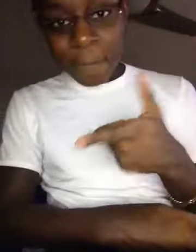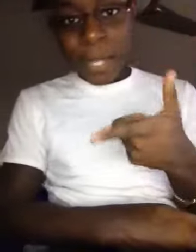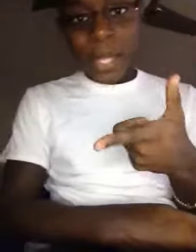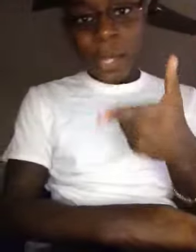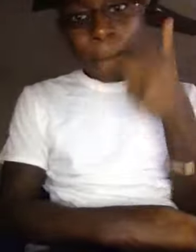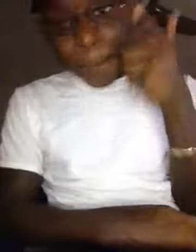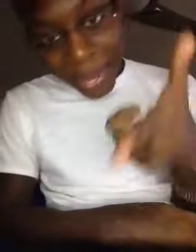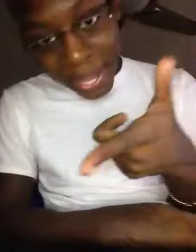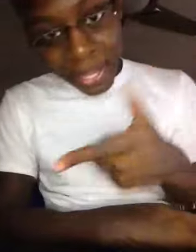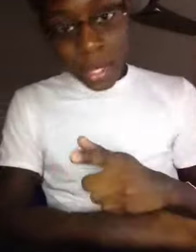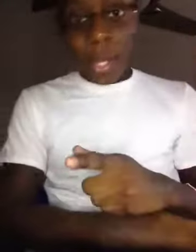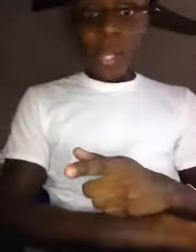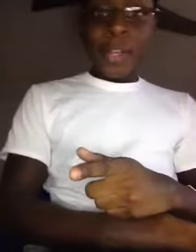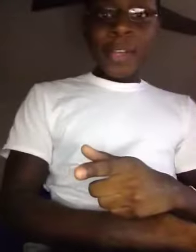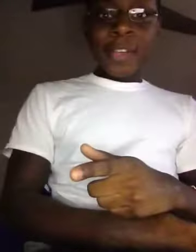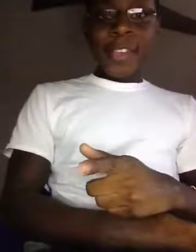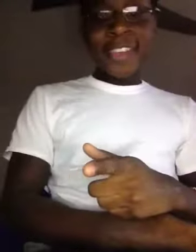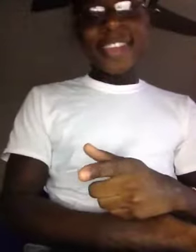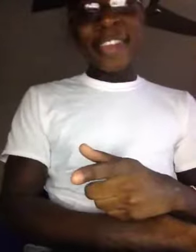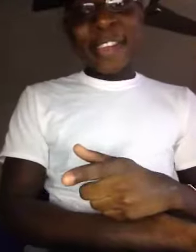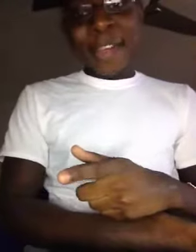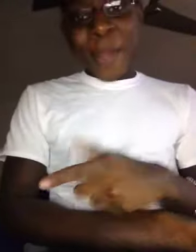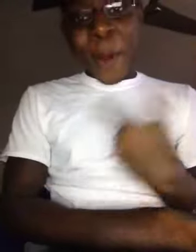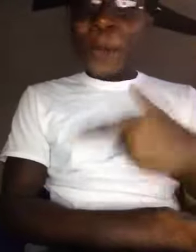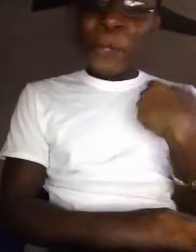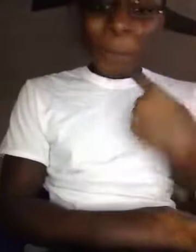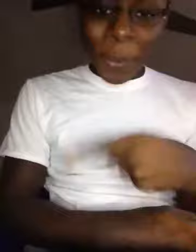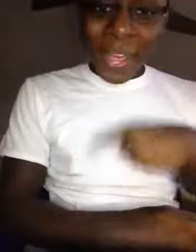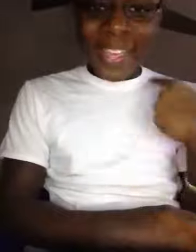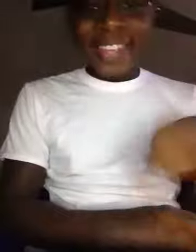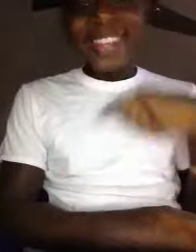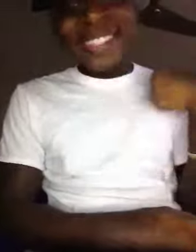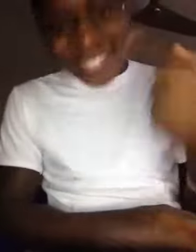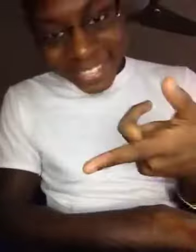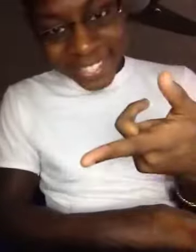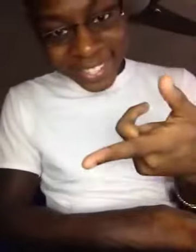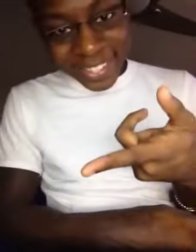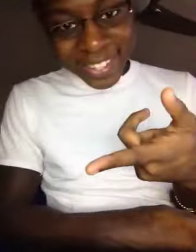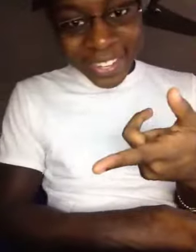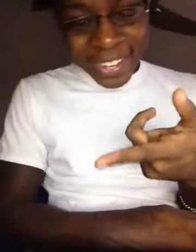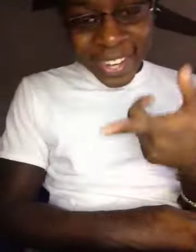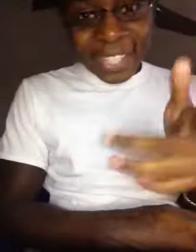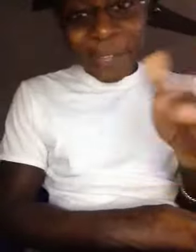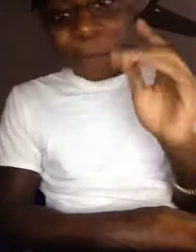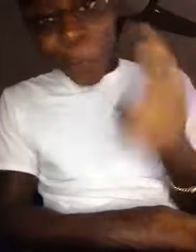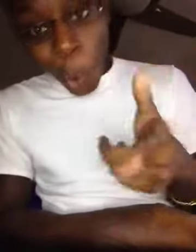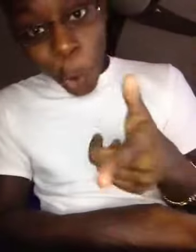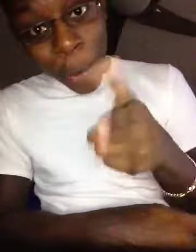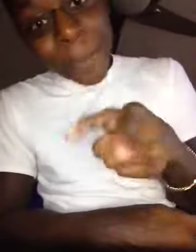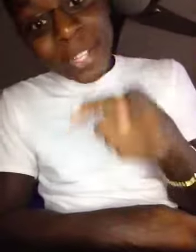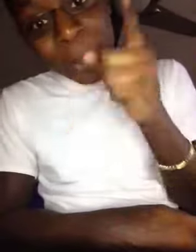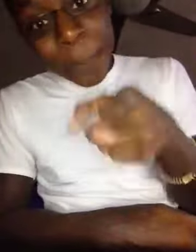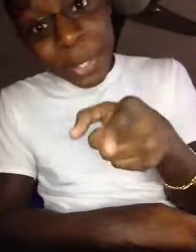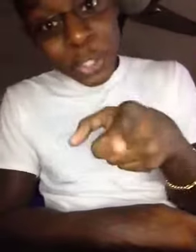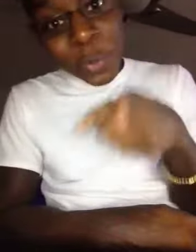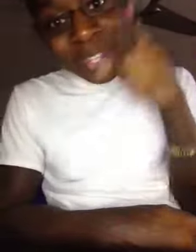me, paying, are you paying attention, cause if you are, I'm about to put you in